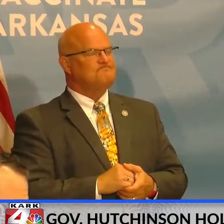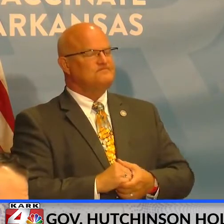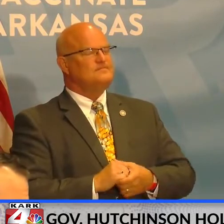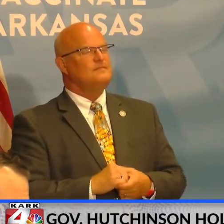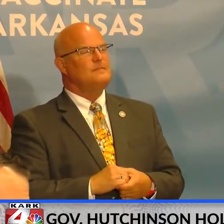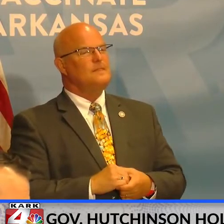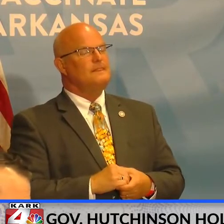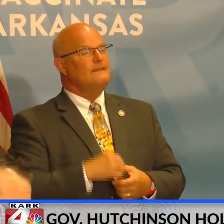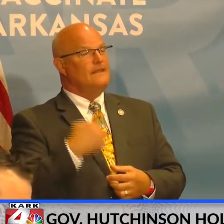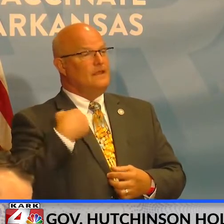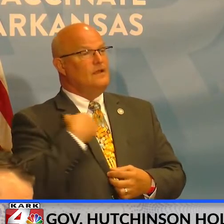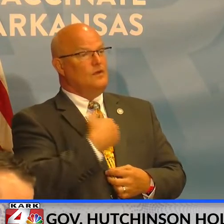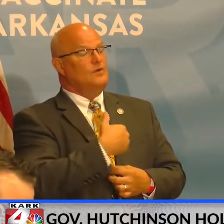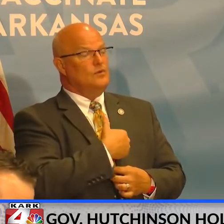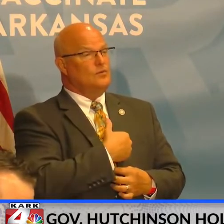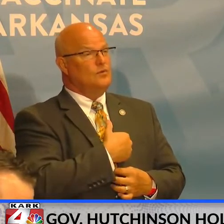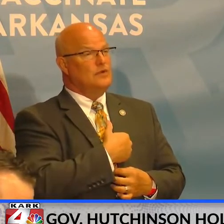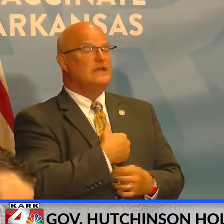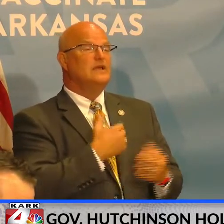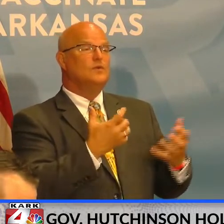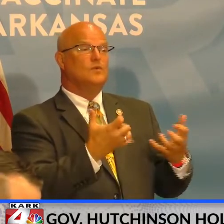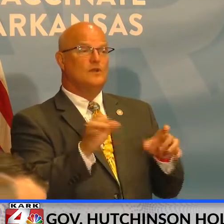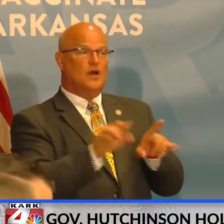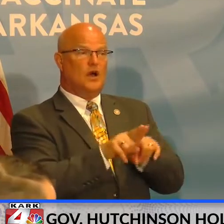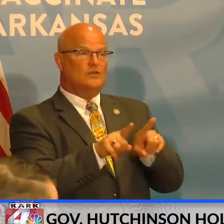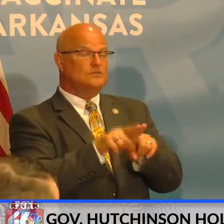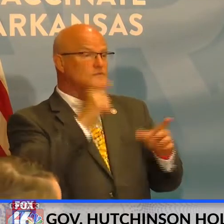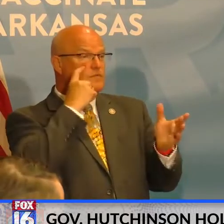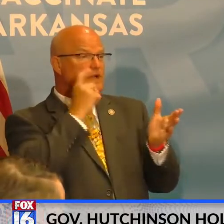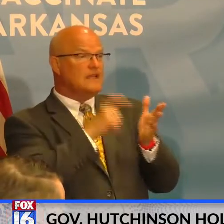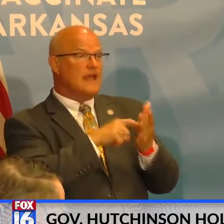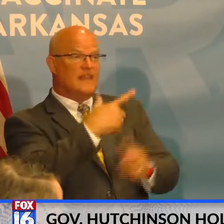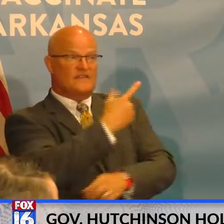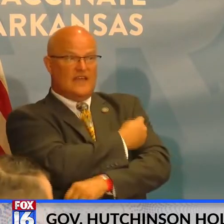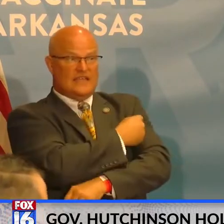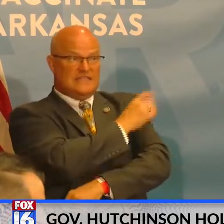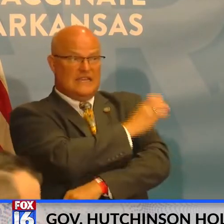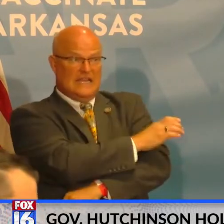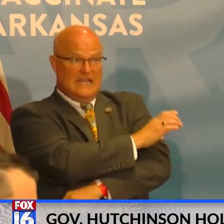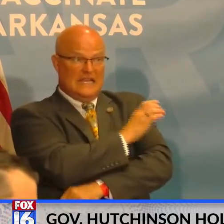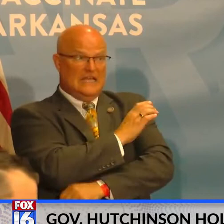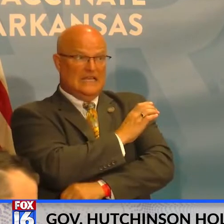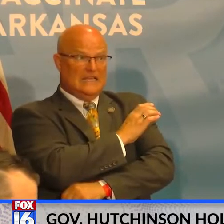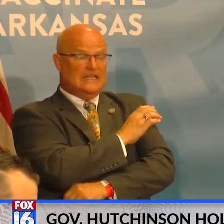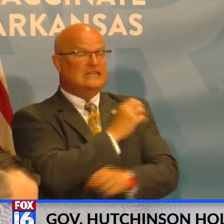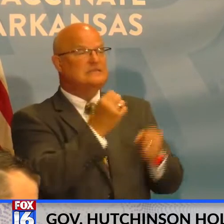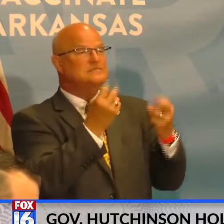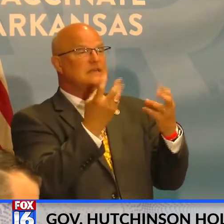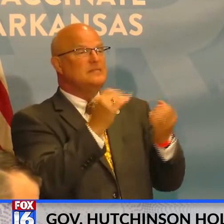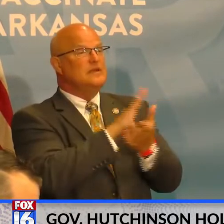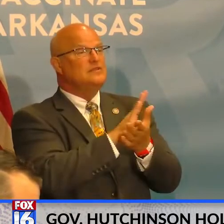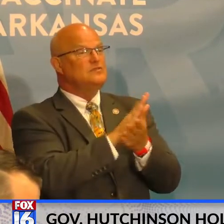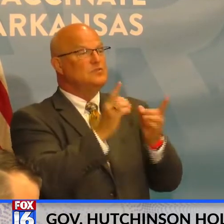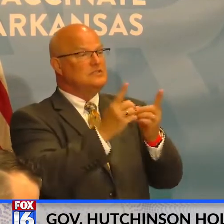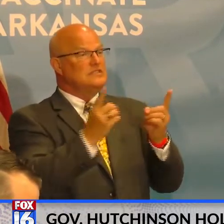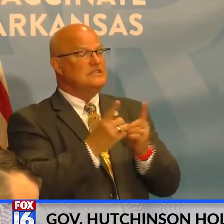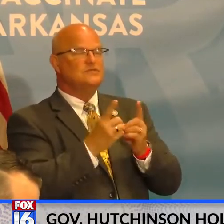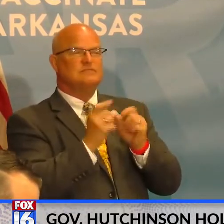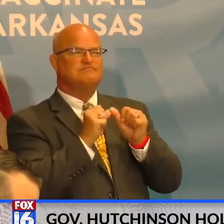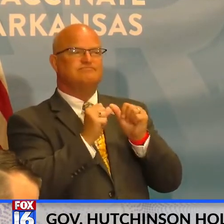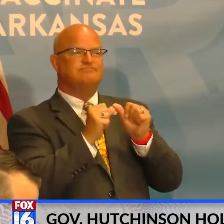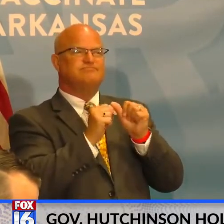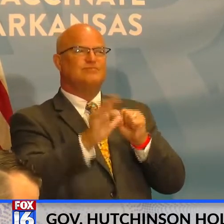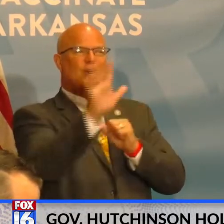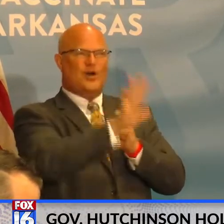We do want to also recognize that the vaccination clinics in many school districts are continuing across the